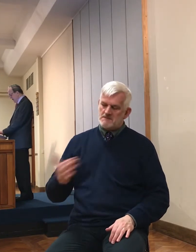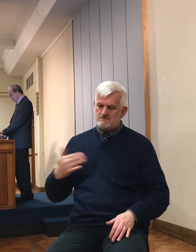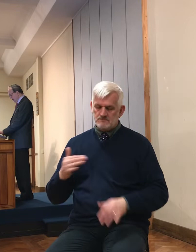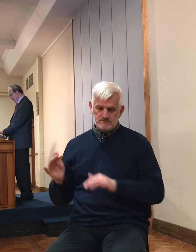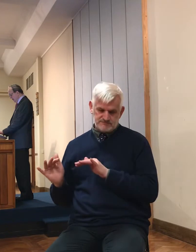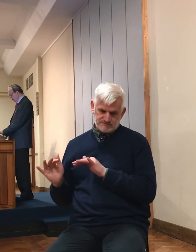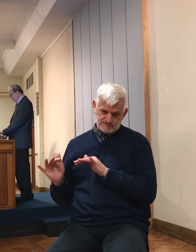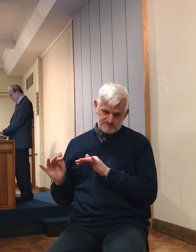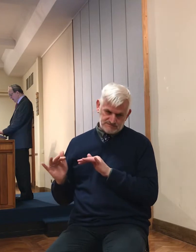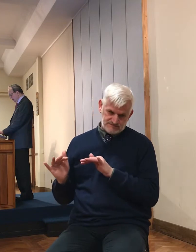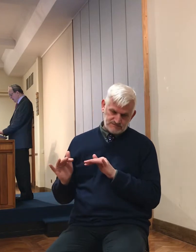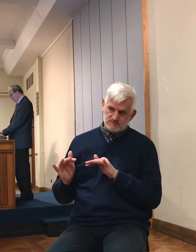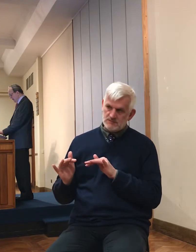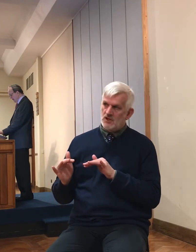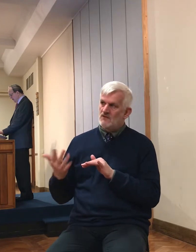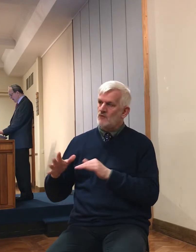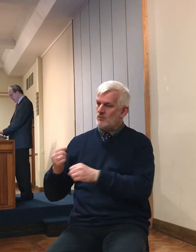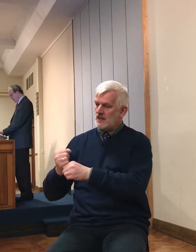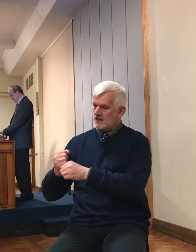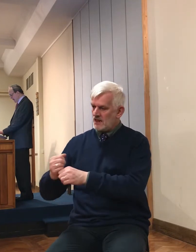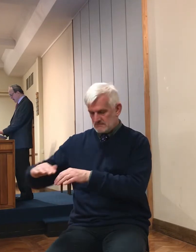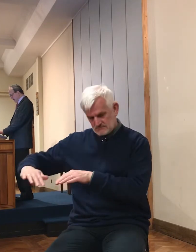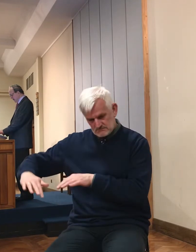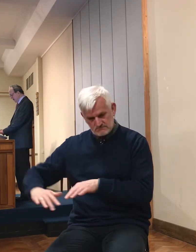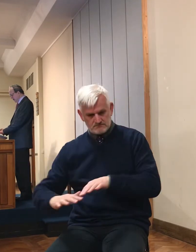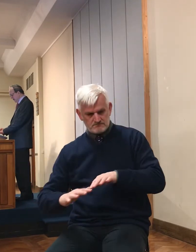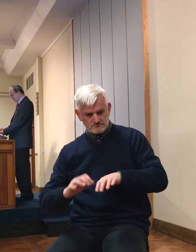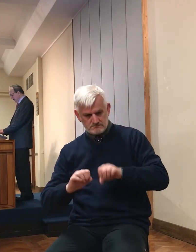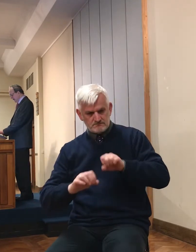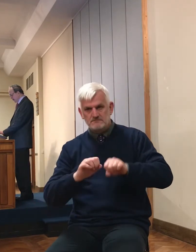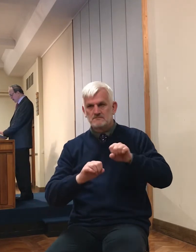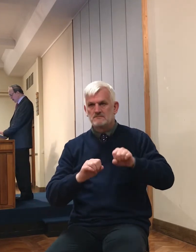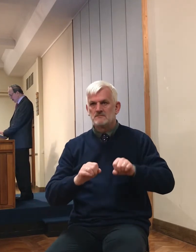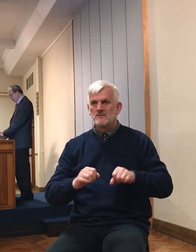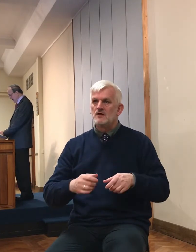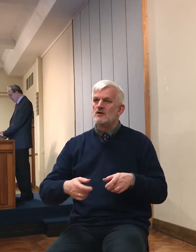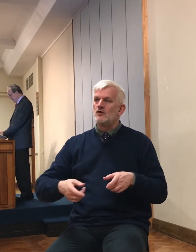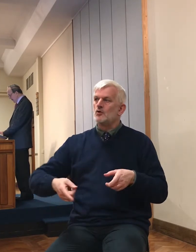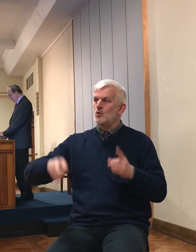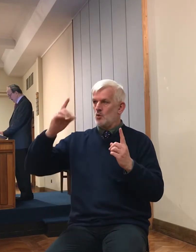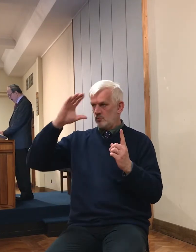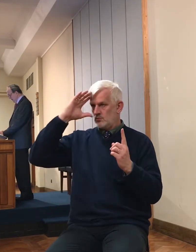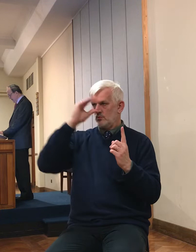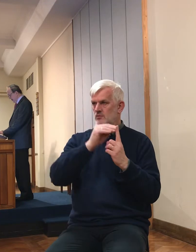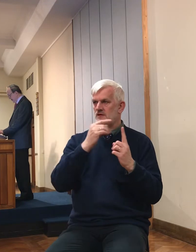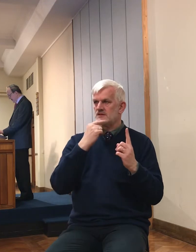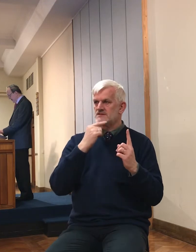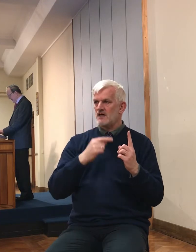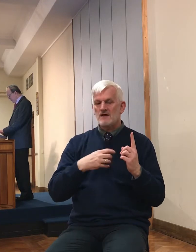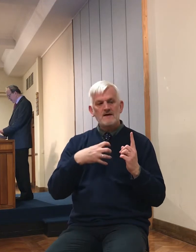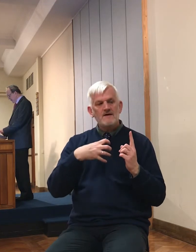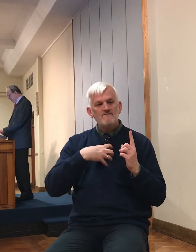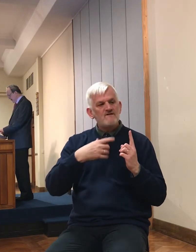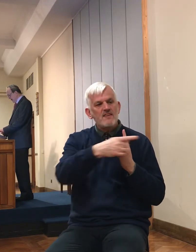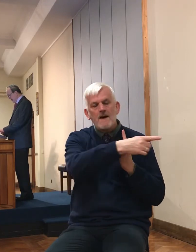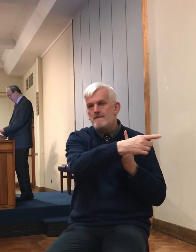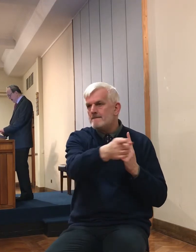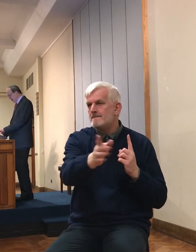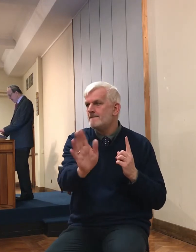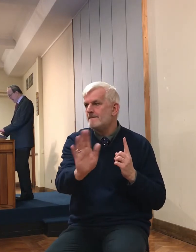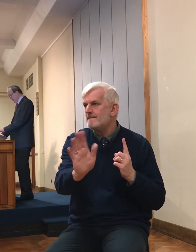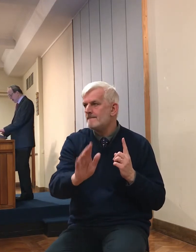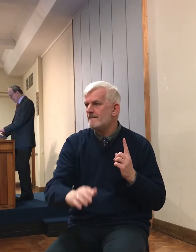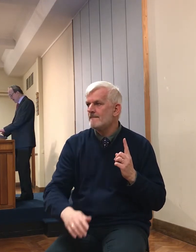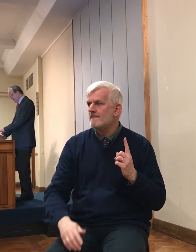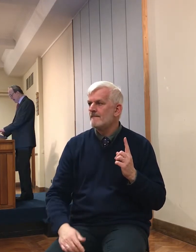war with him and all the mighty men of valor. And the Lord said unto Joshua, Fear them not, for I have